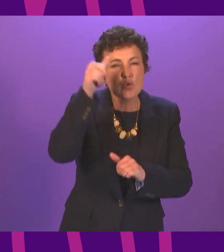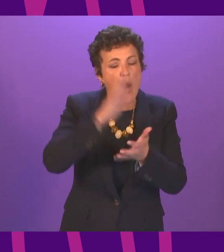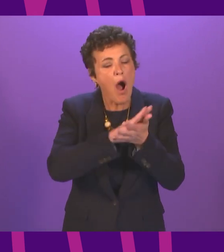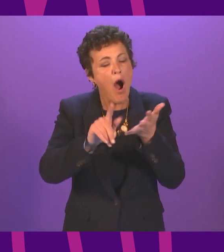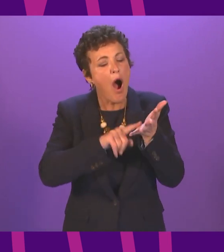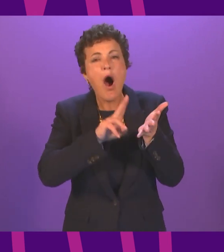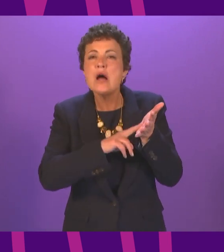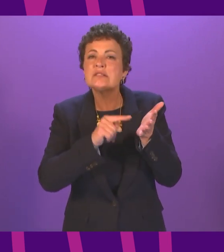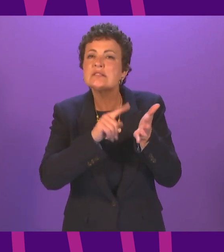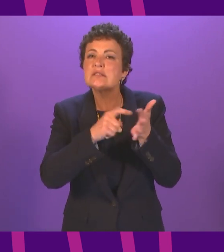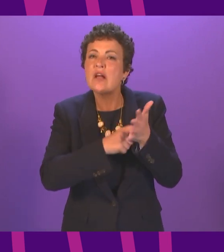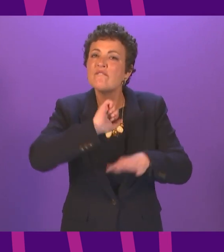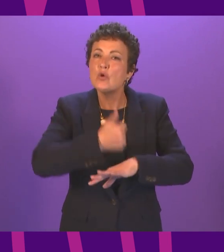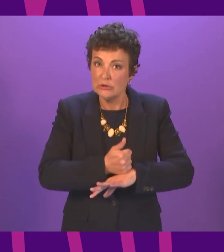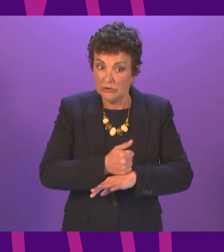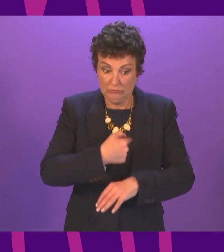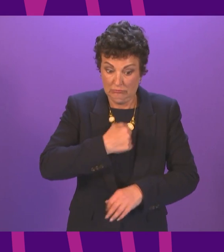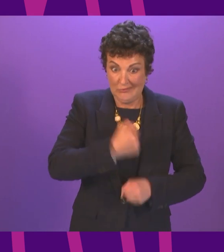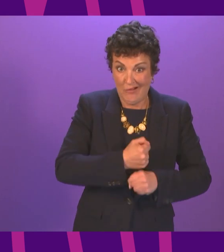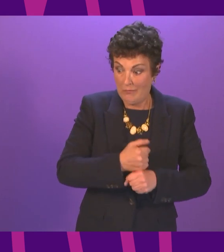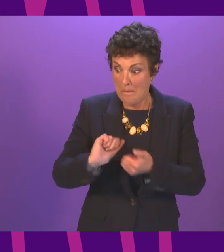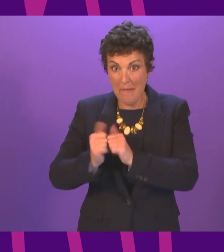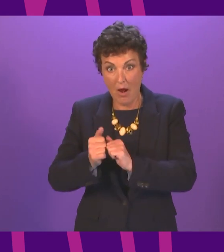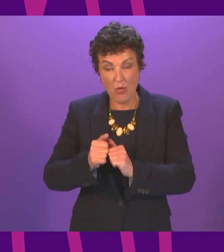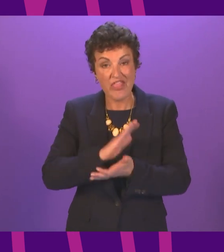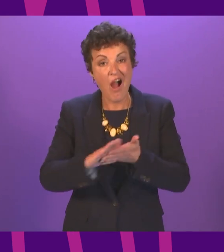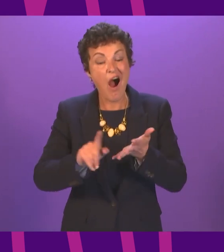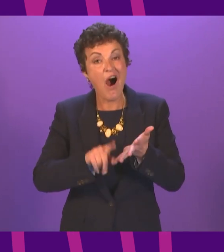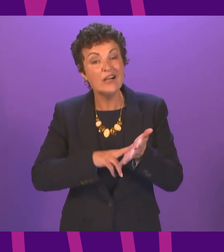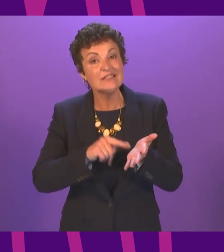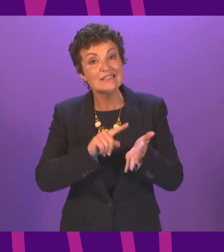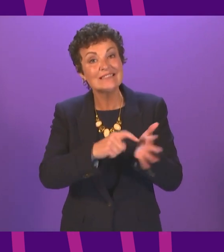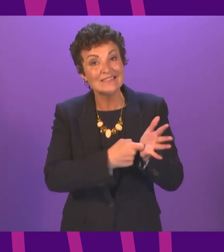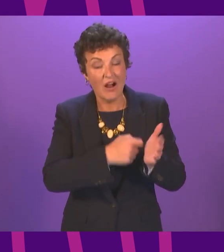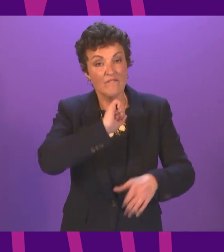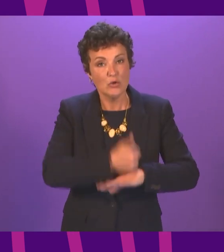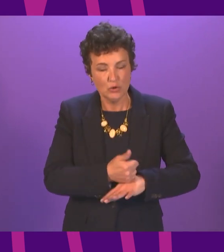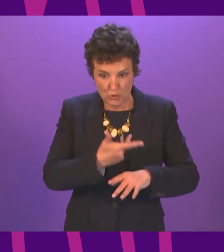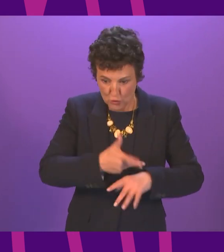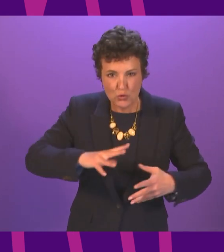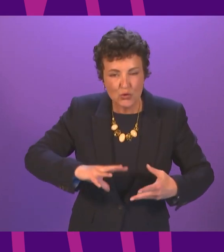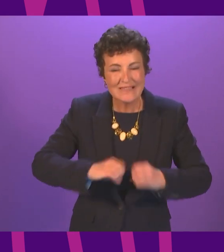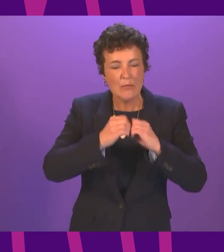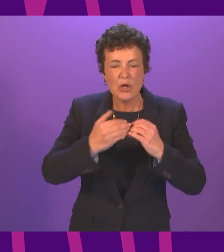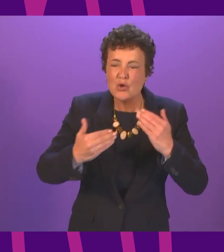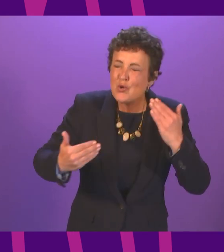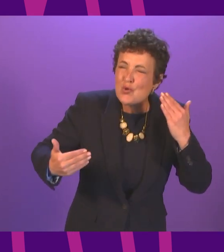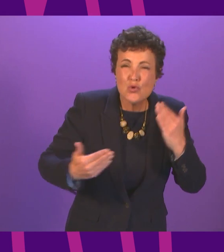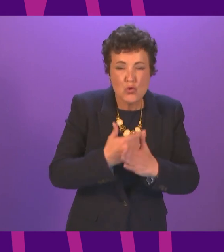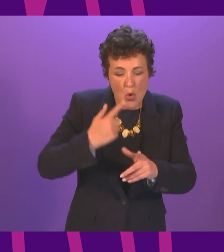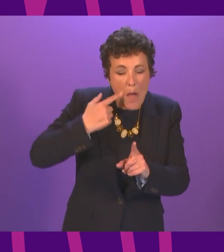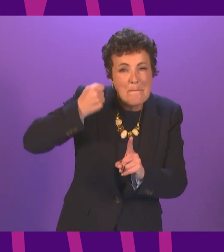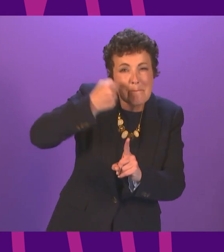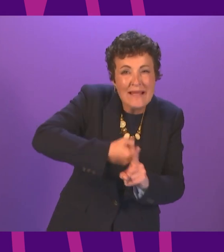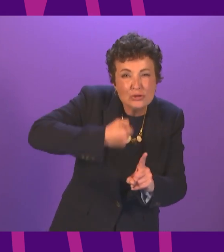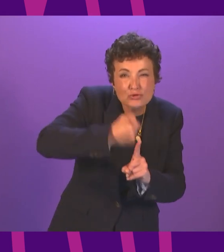Foundation, where we are partnering with the Hunter Foundation to deliver an ambitious programme of mentoring and leadership, which was